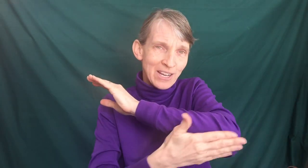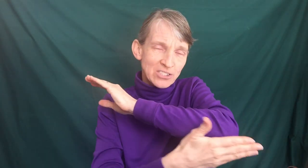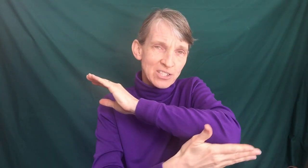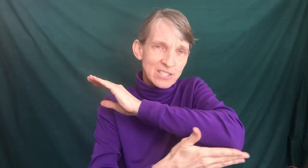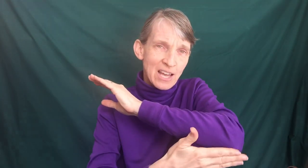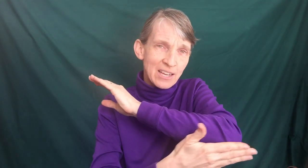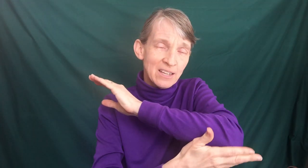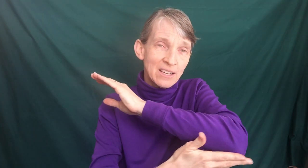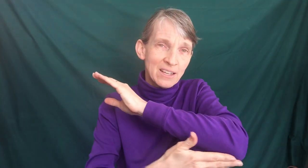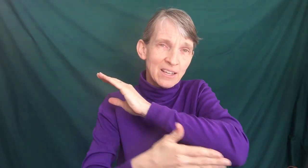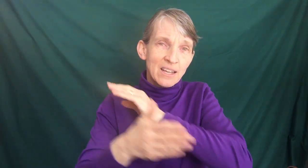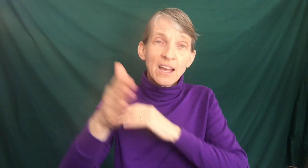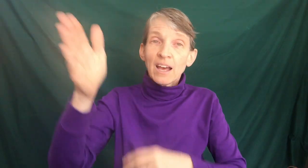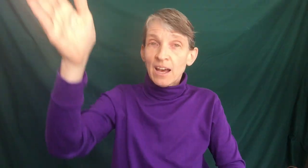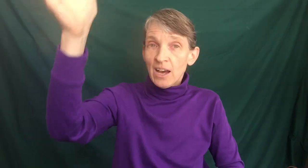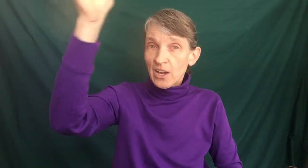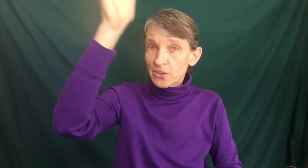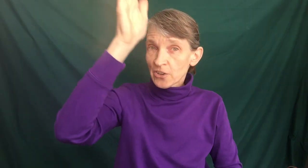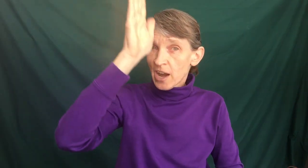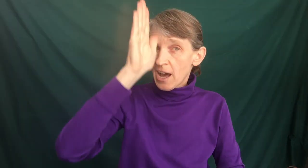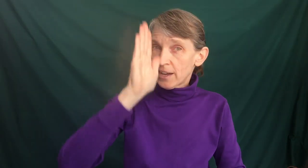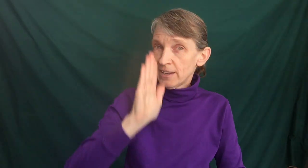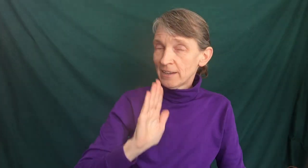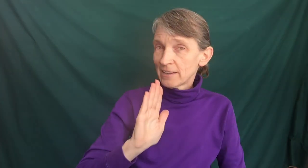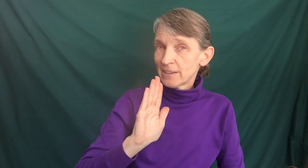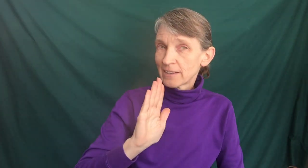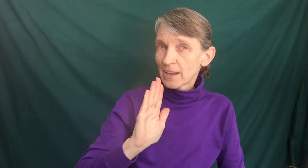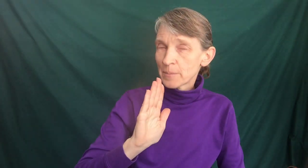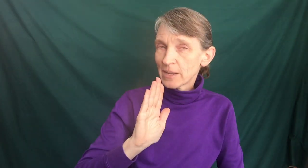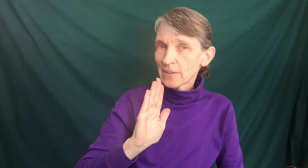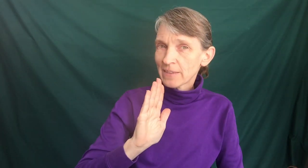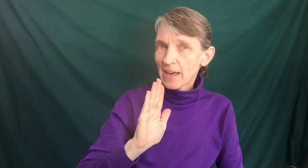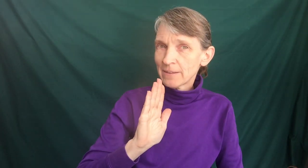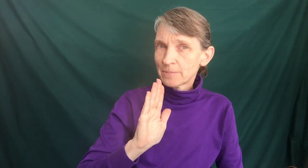our nation sign. Under God, coming down like that.